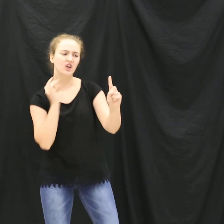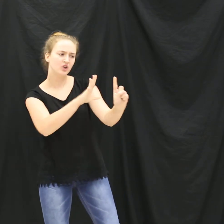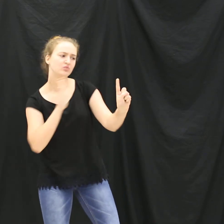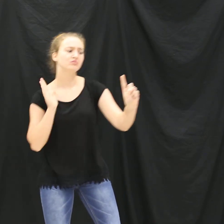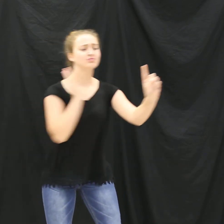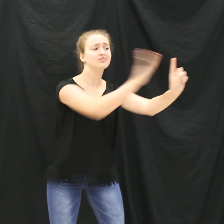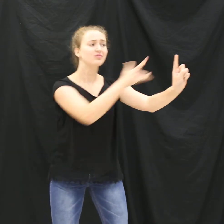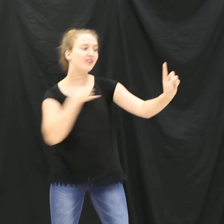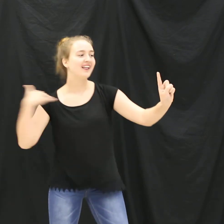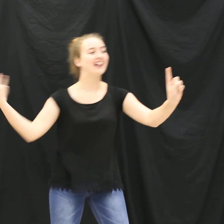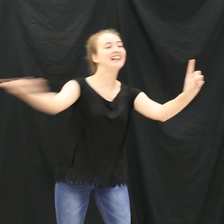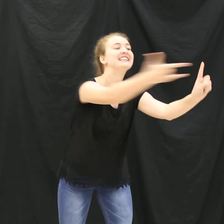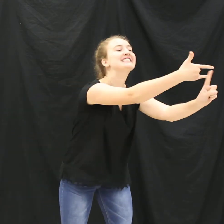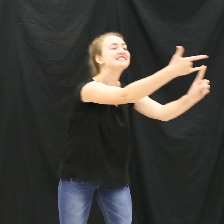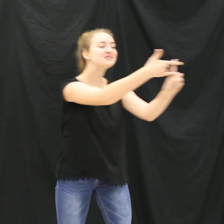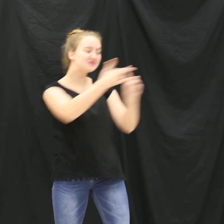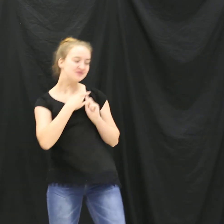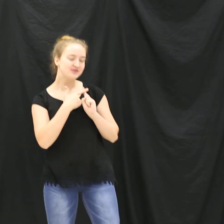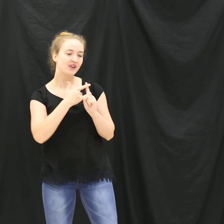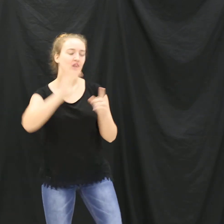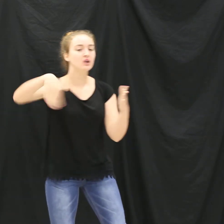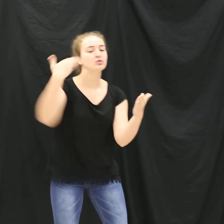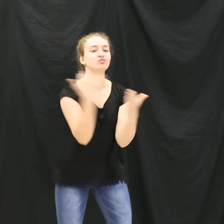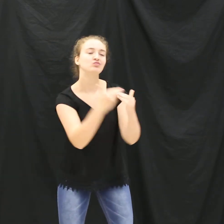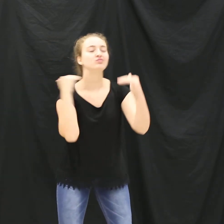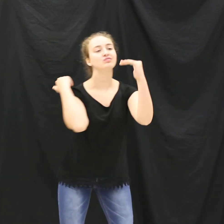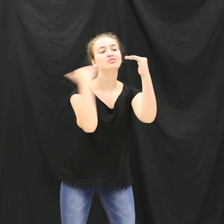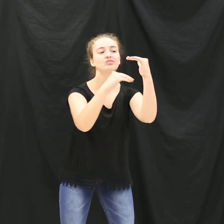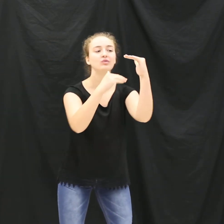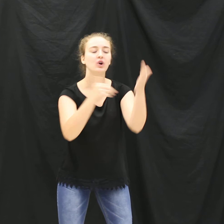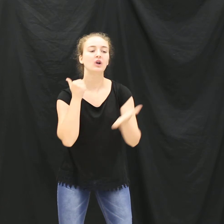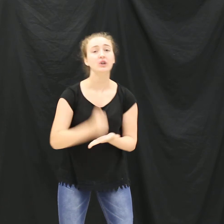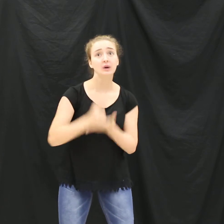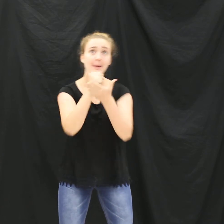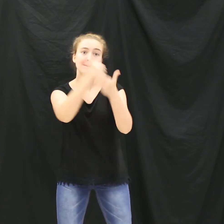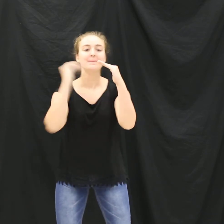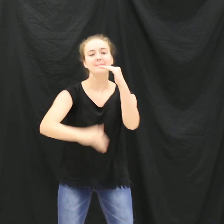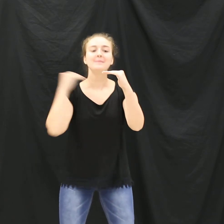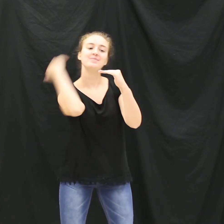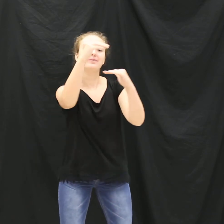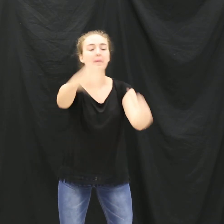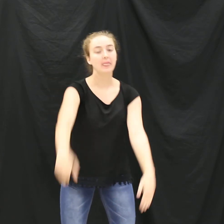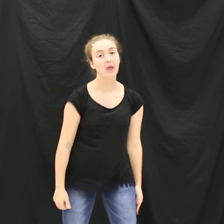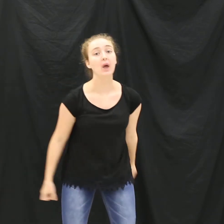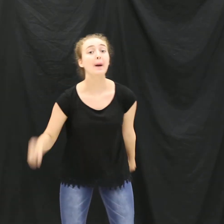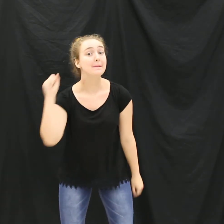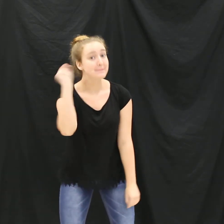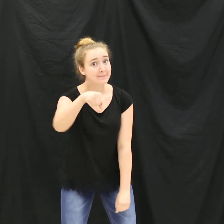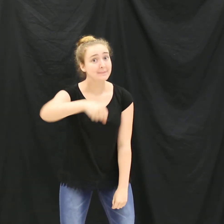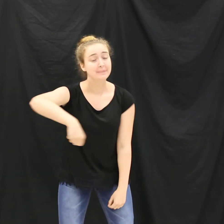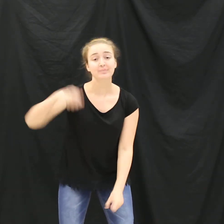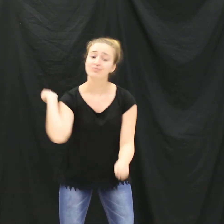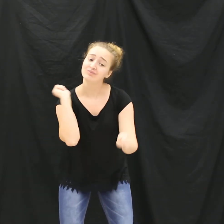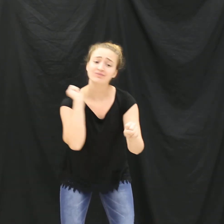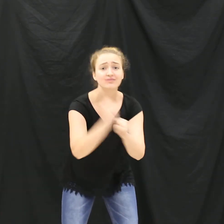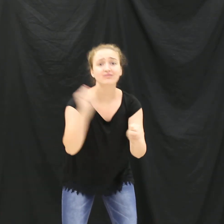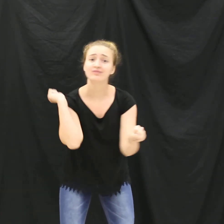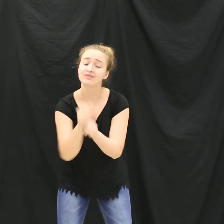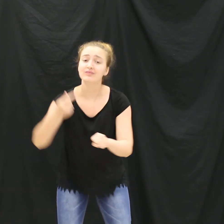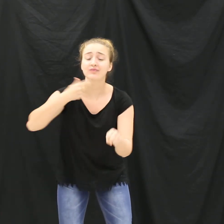Drove me waiting And braced me again It's my boy in my shortcomings Welcome to my home, love you Yeah, it's been a long time